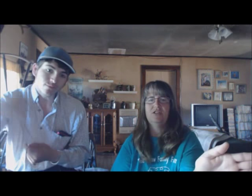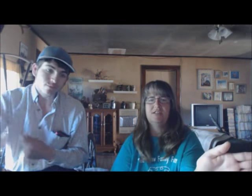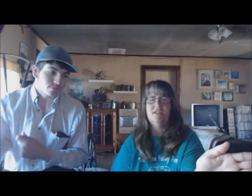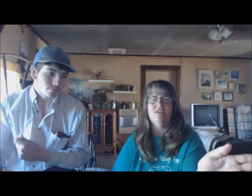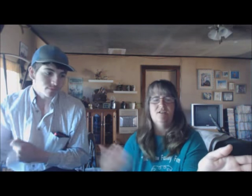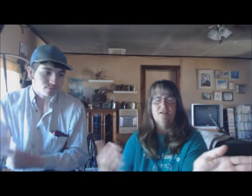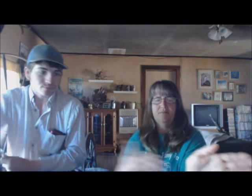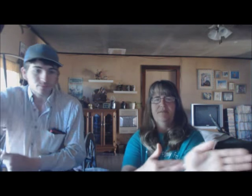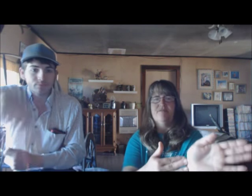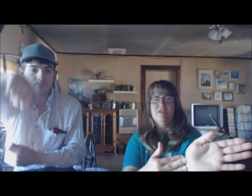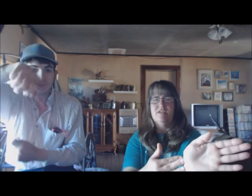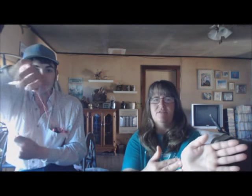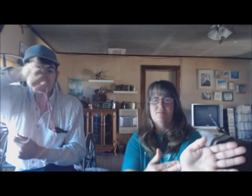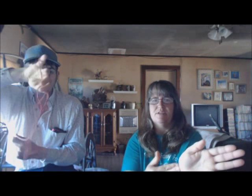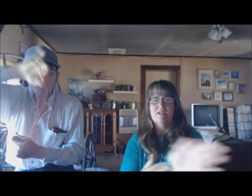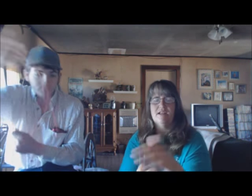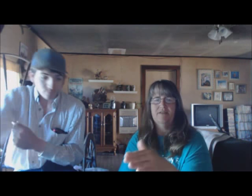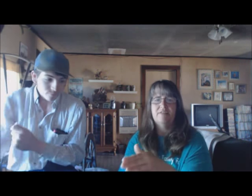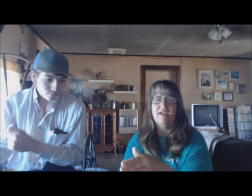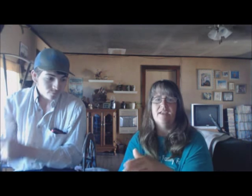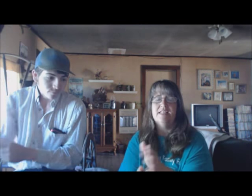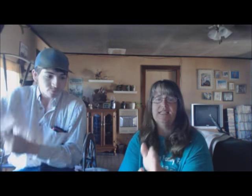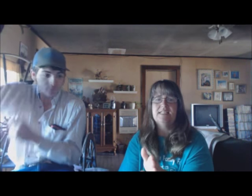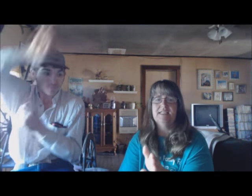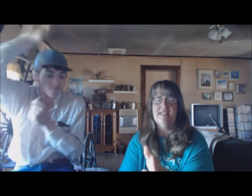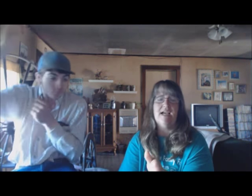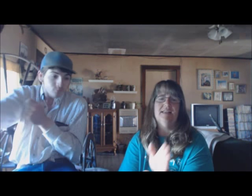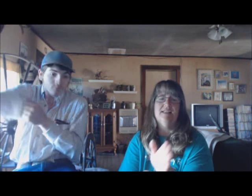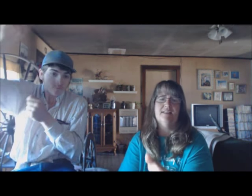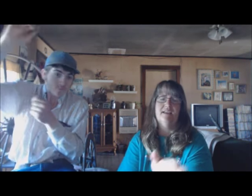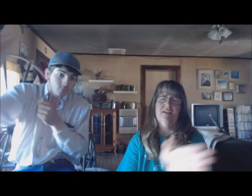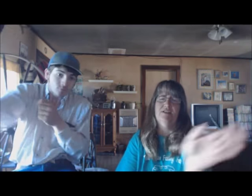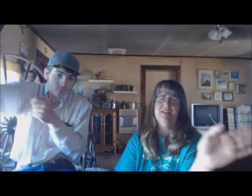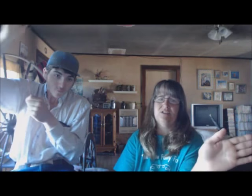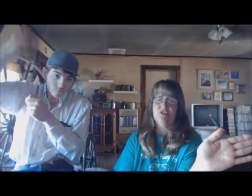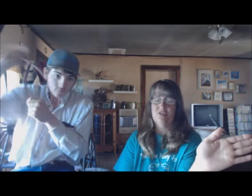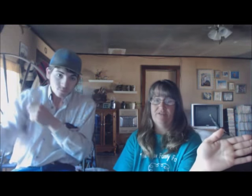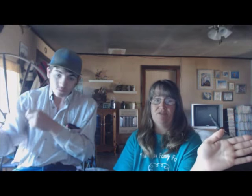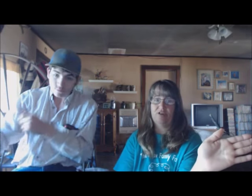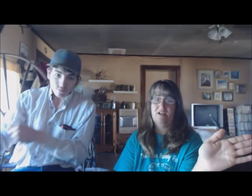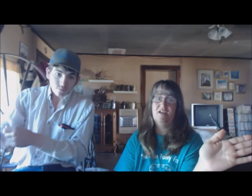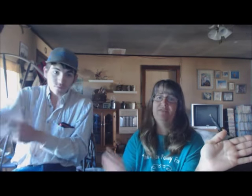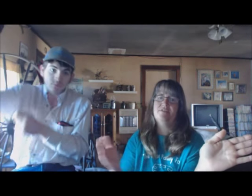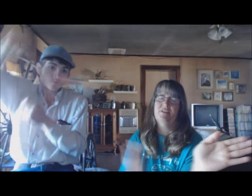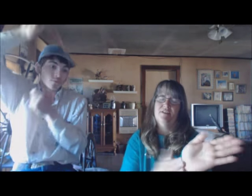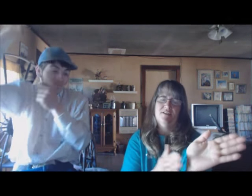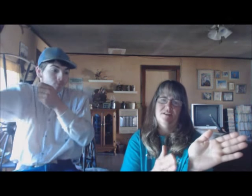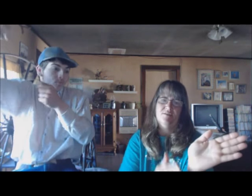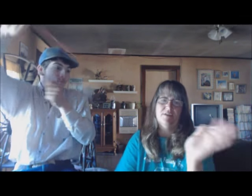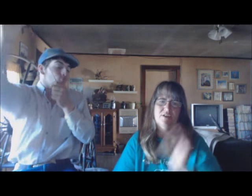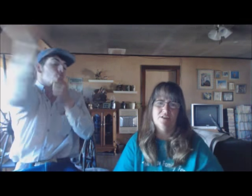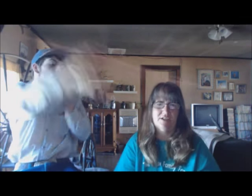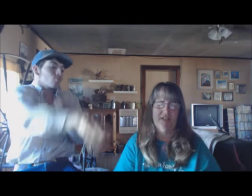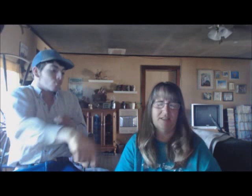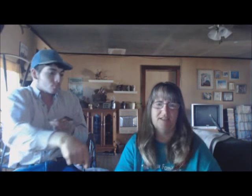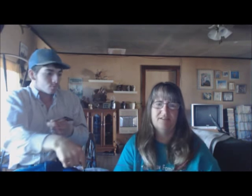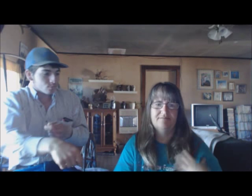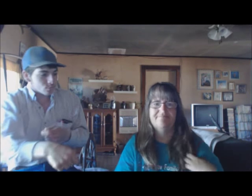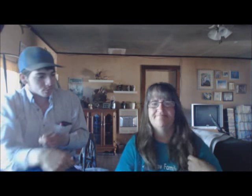turn the steer before he ropes it. And if they decide that the header hasn't turned it far enough, when RJ hits it...